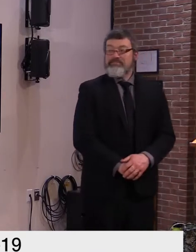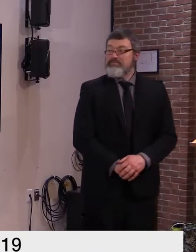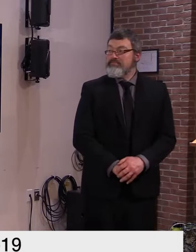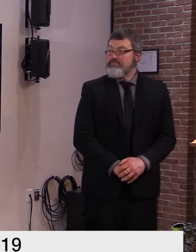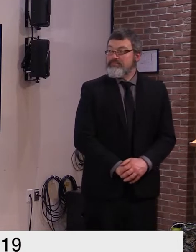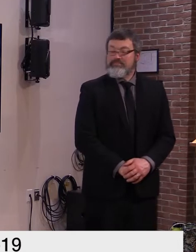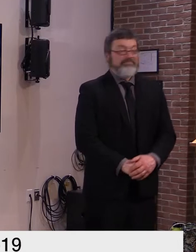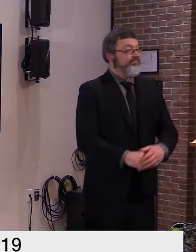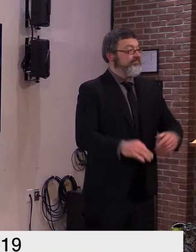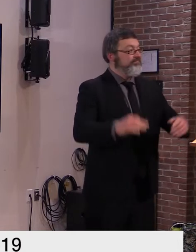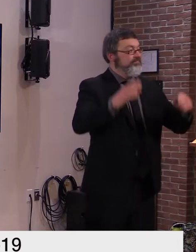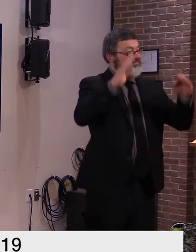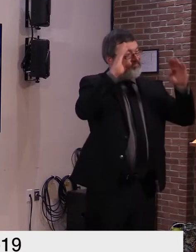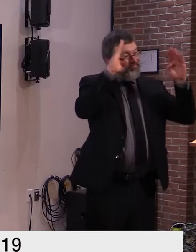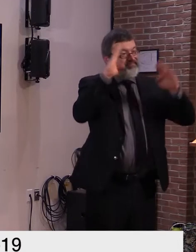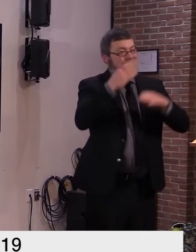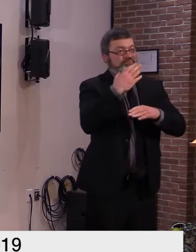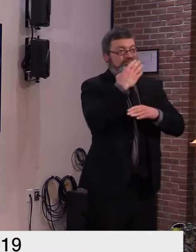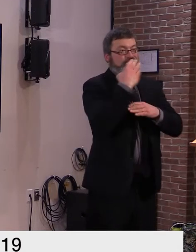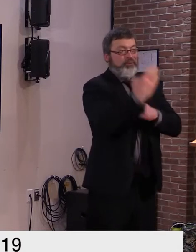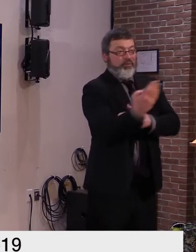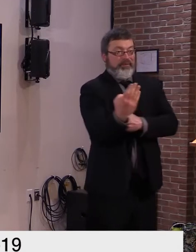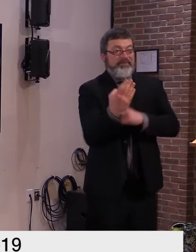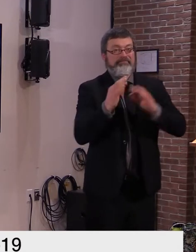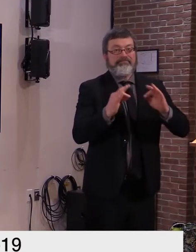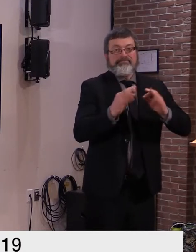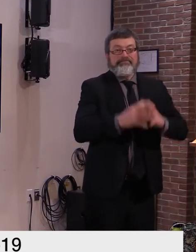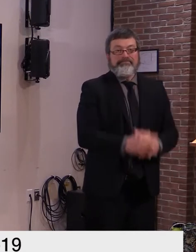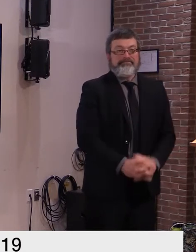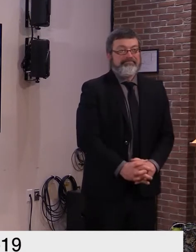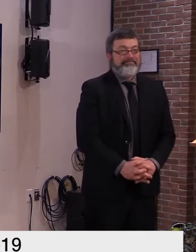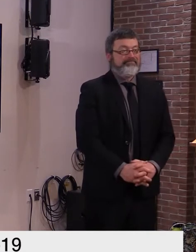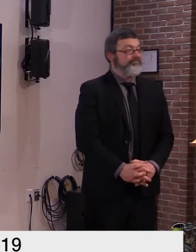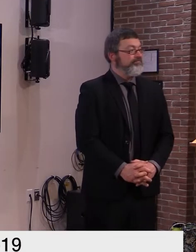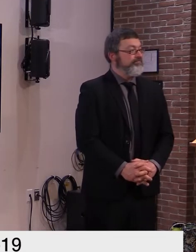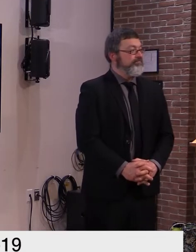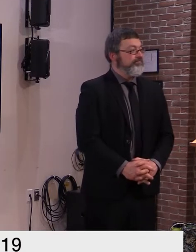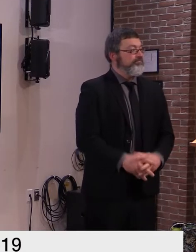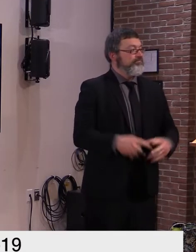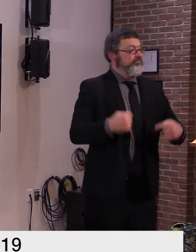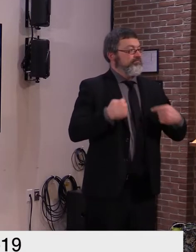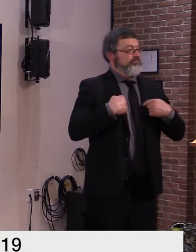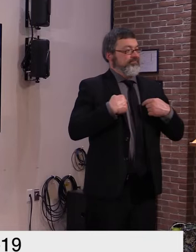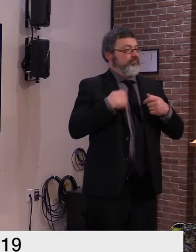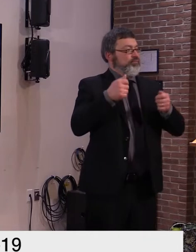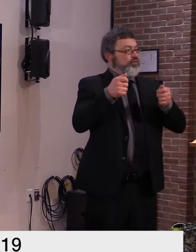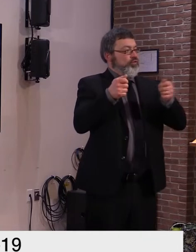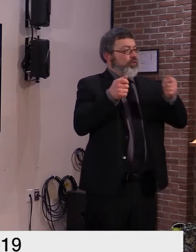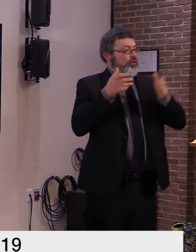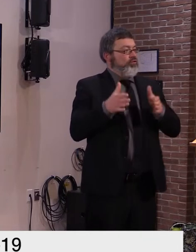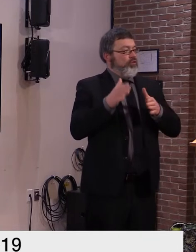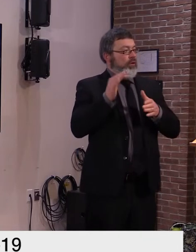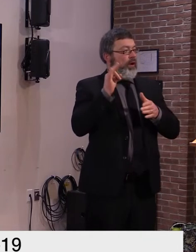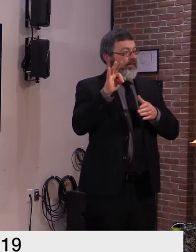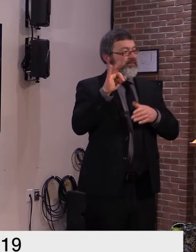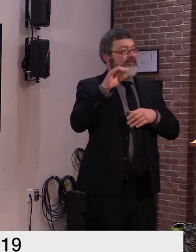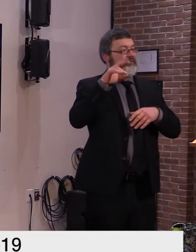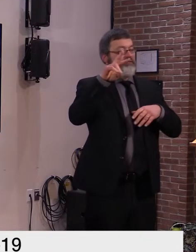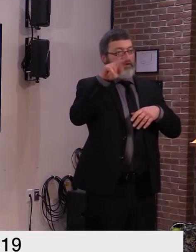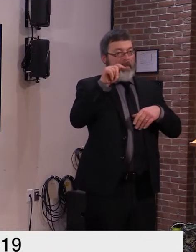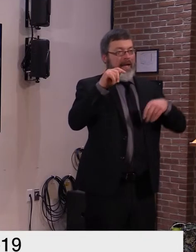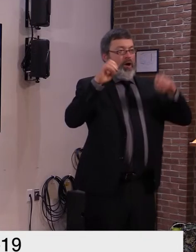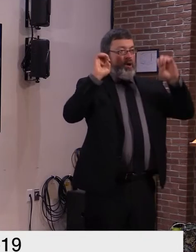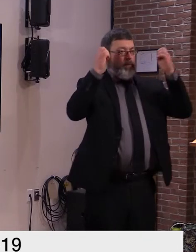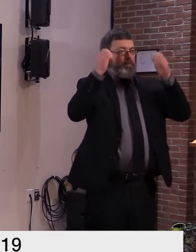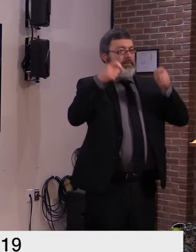good morning i'm erica borniman i'm the director of vermont emergency management and i am pleased to be here this morning